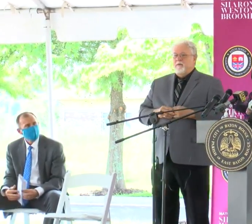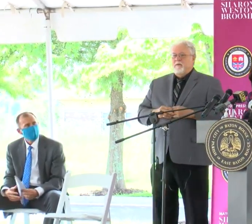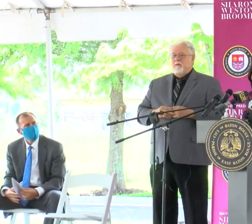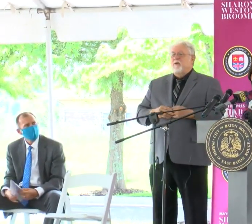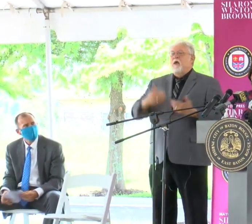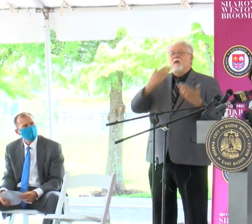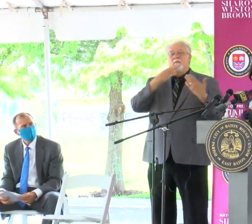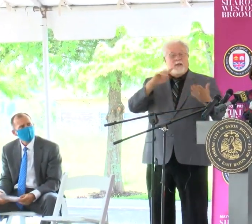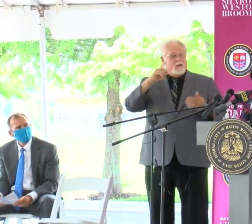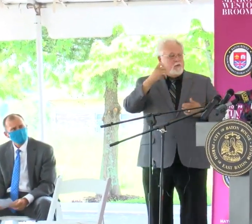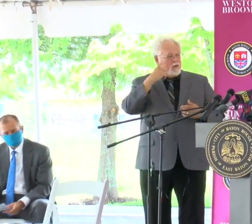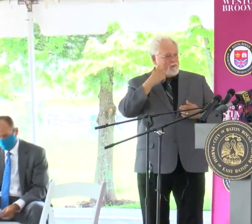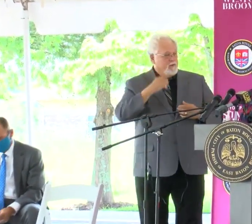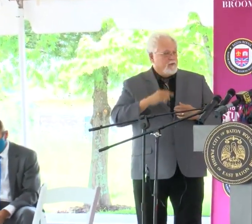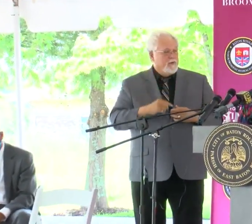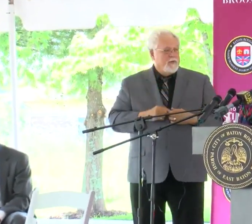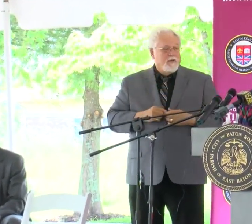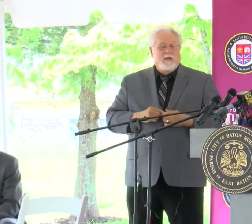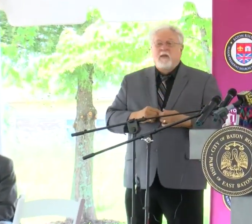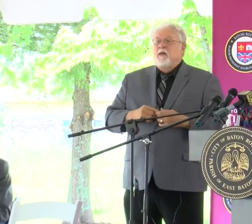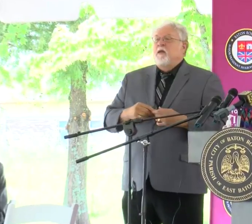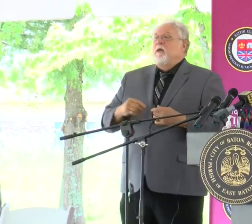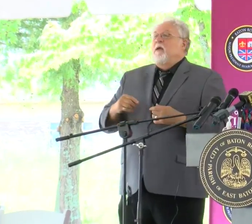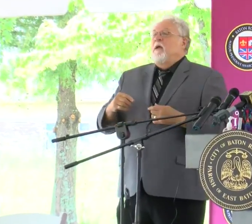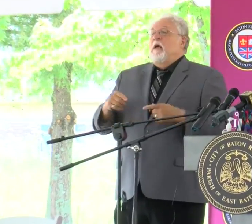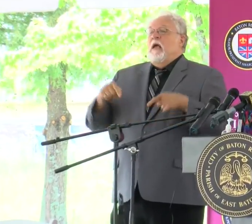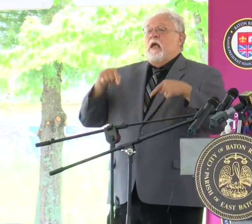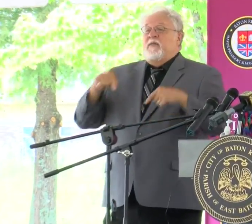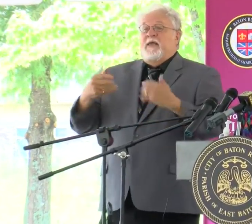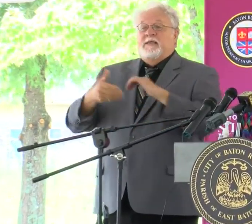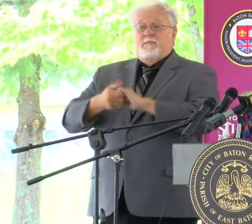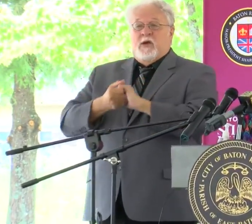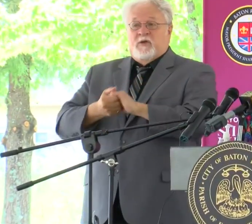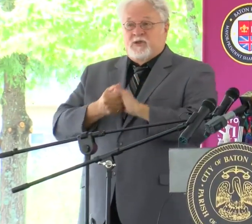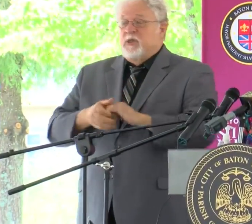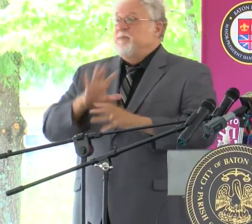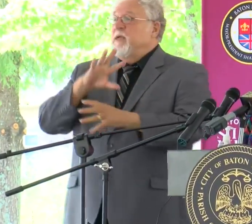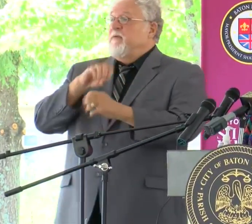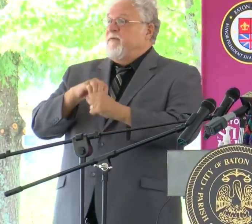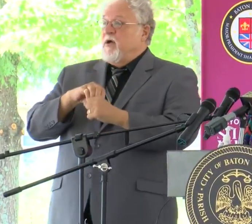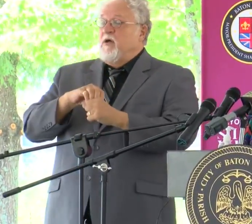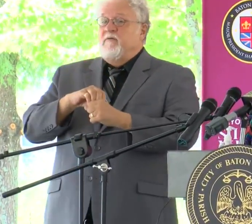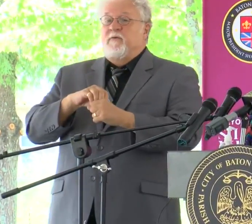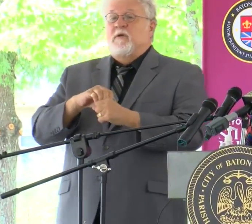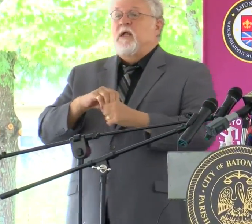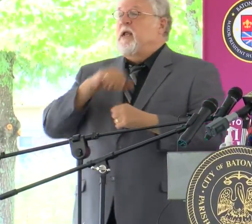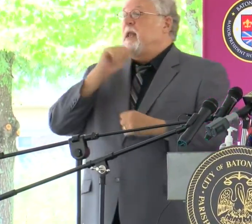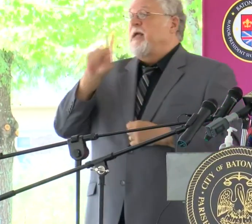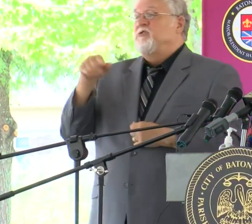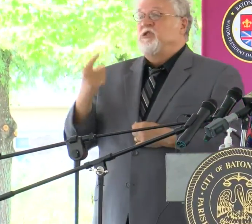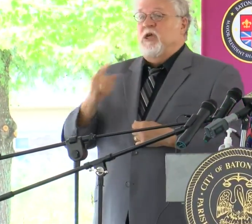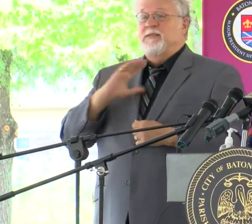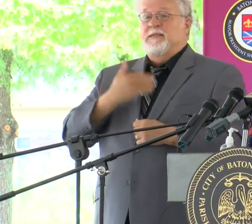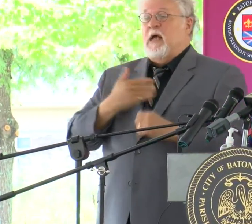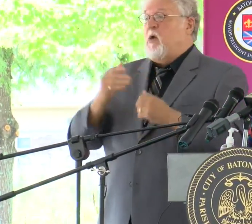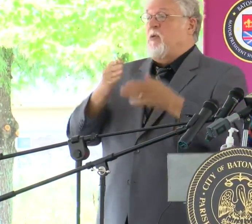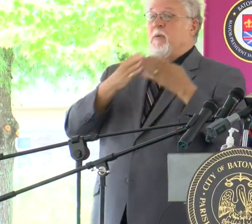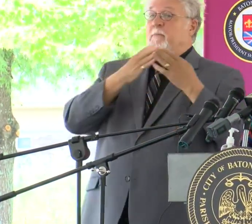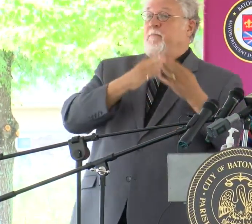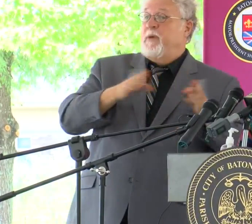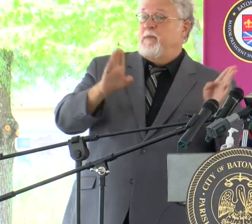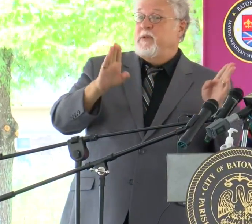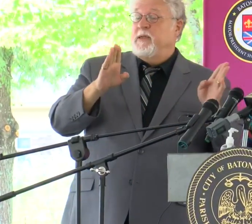Thank you, Governor. As I said, these partnerships involve not only our public